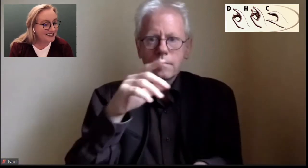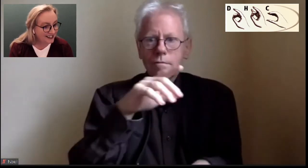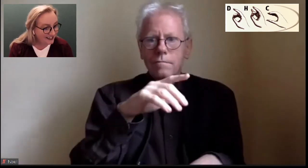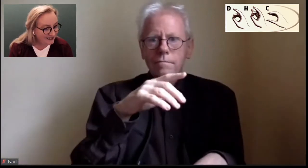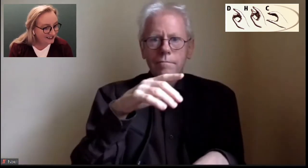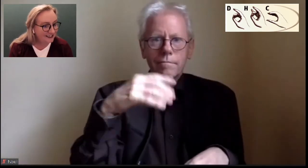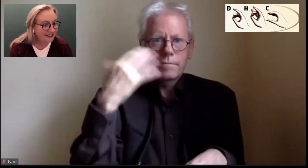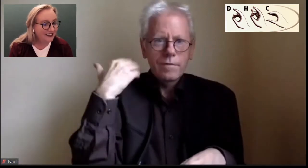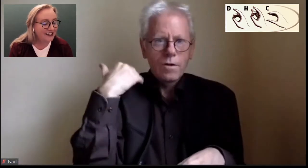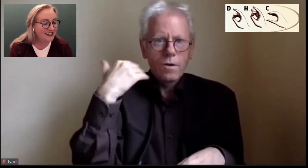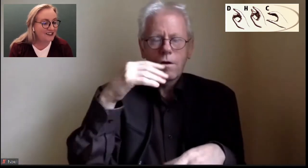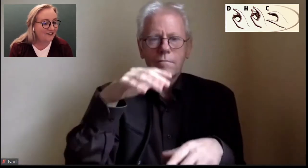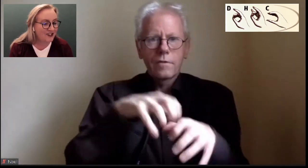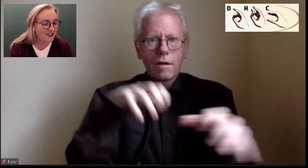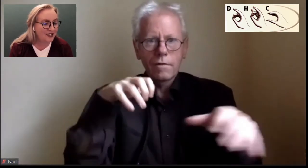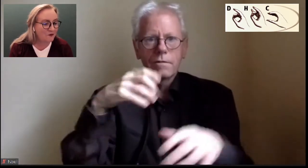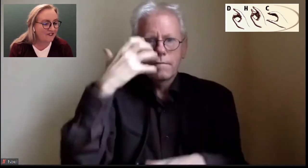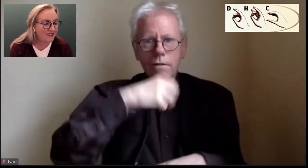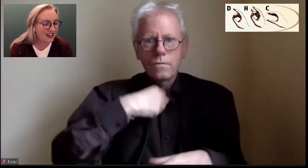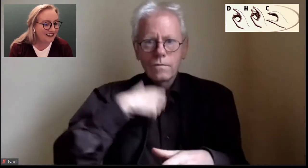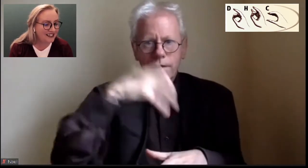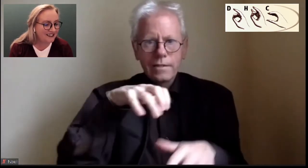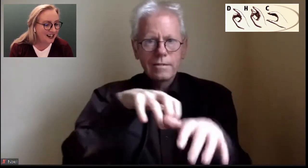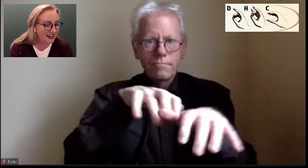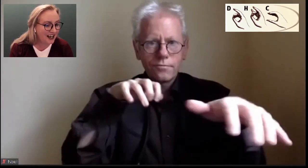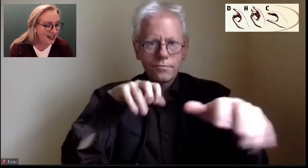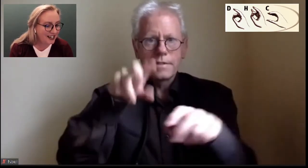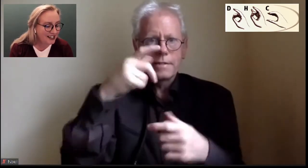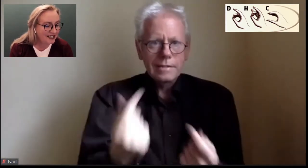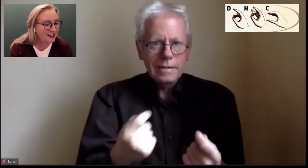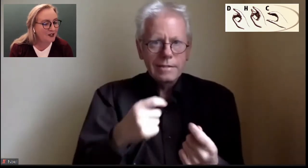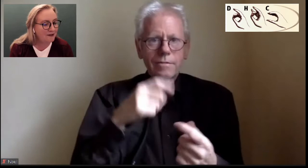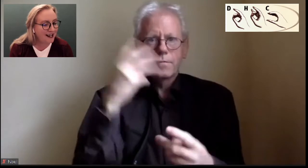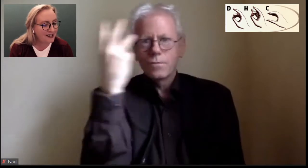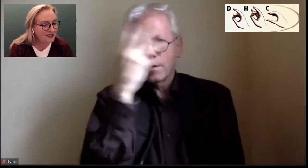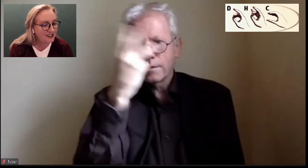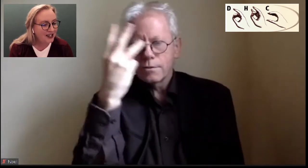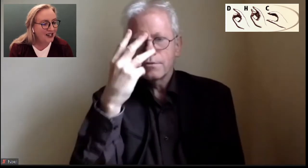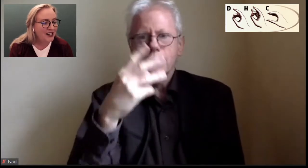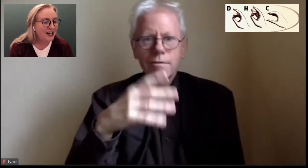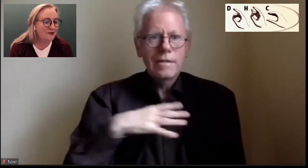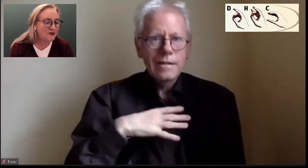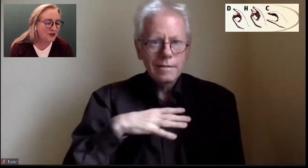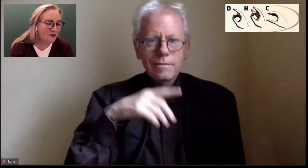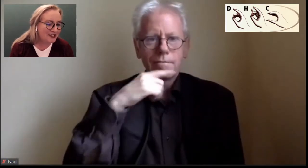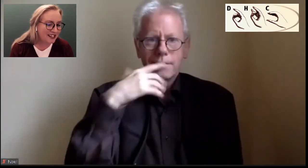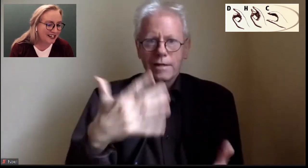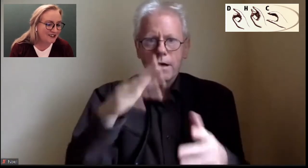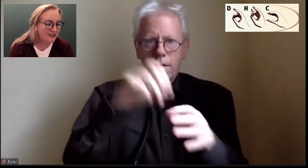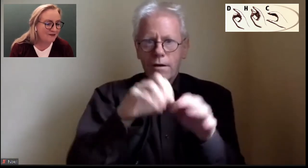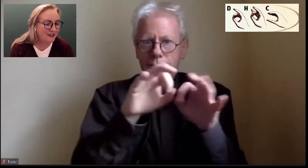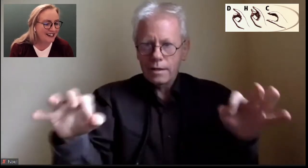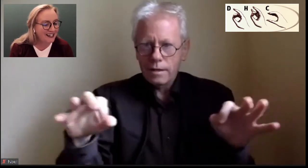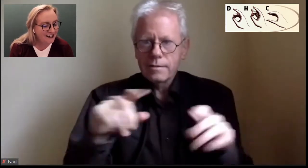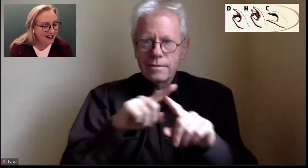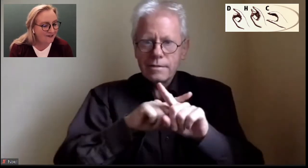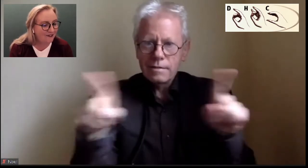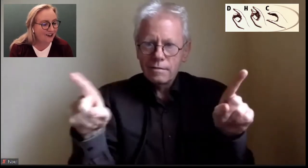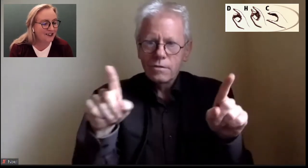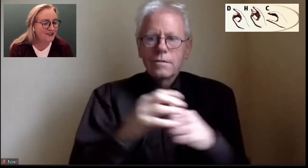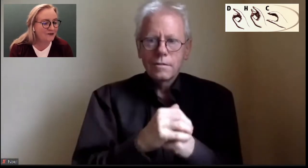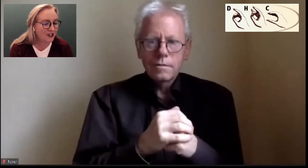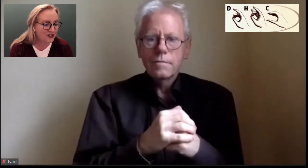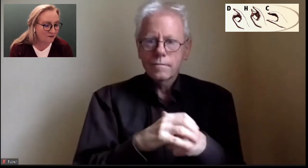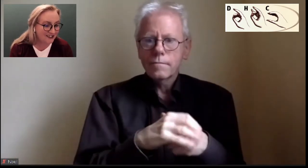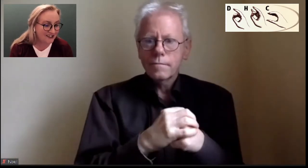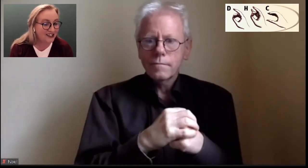As I said, it's the first time we have held this online in the past. It was always a case of being in